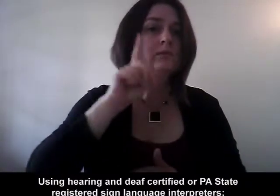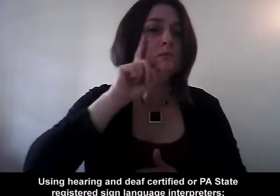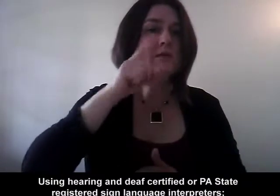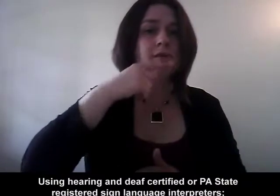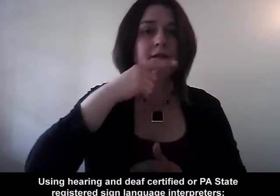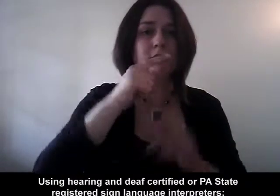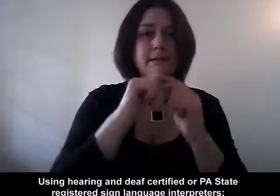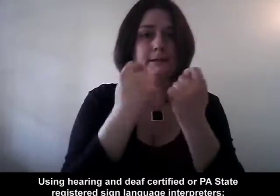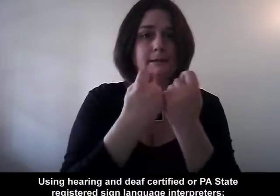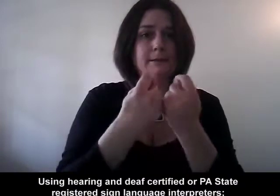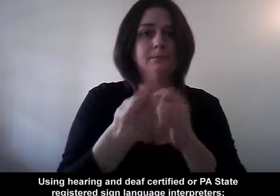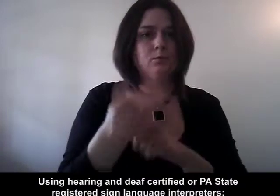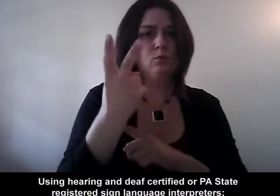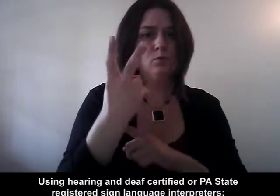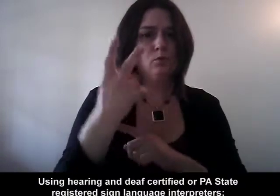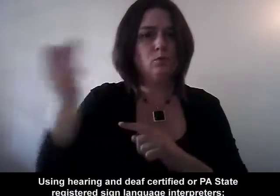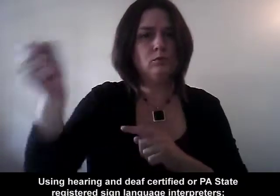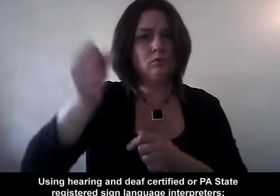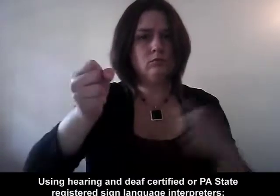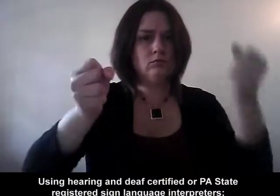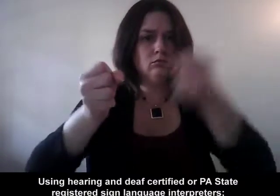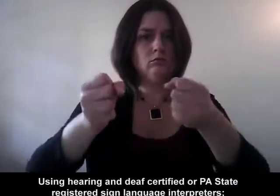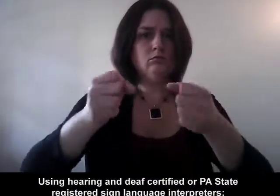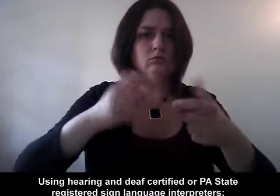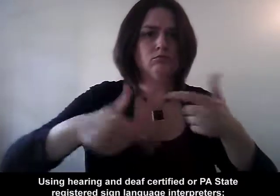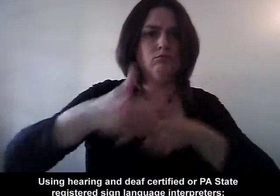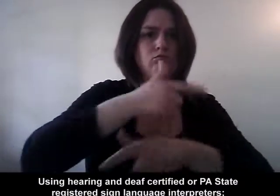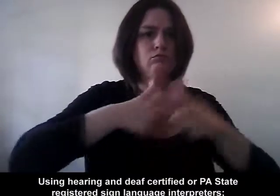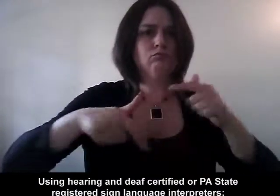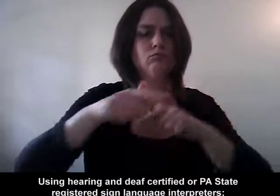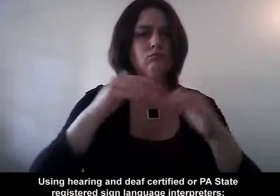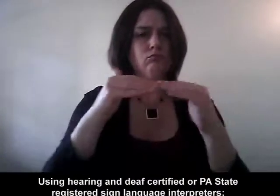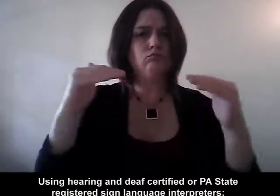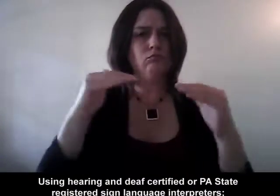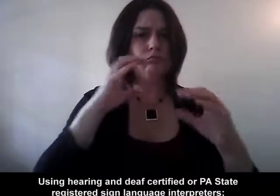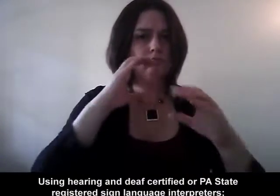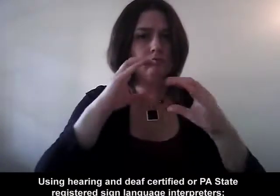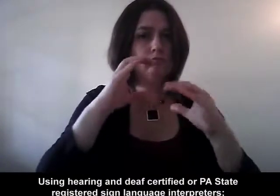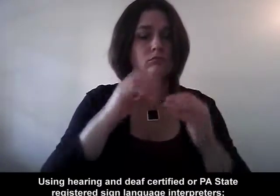Using hearing and deaf certified or PA state registered sign language interpreters.